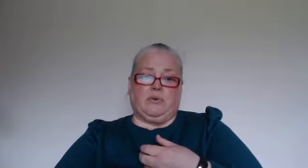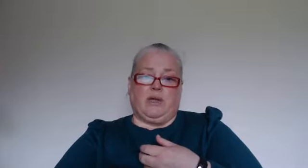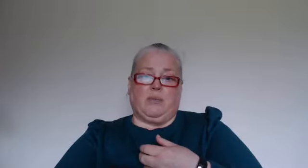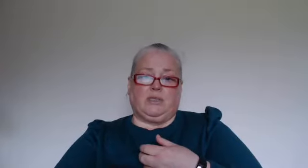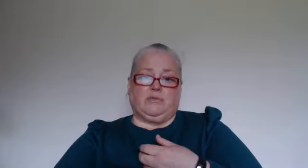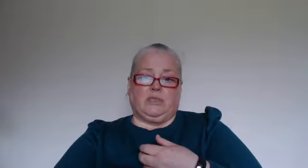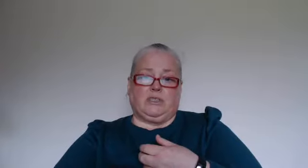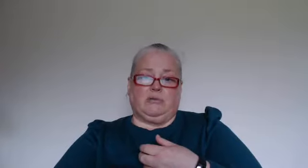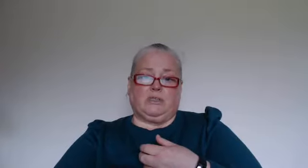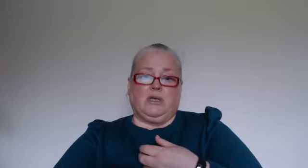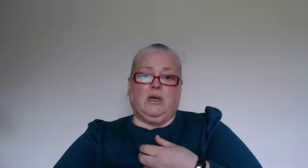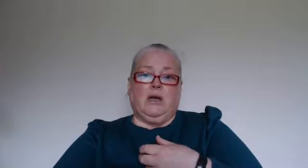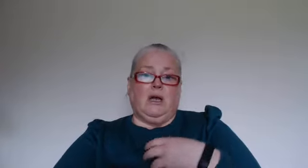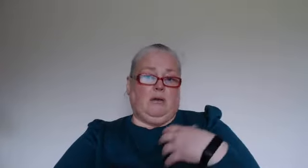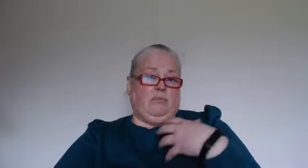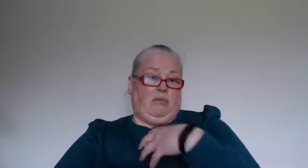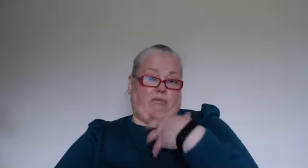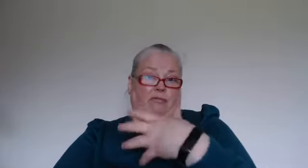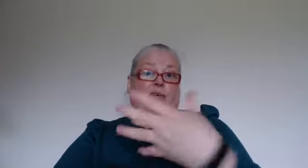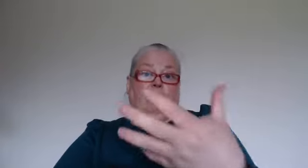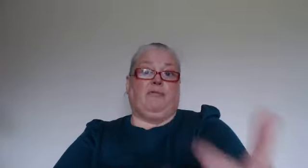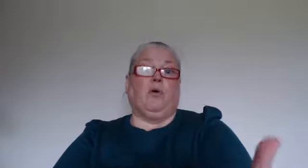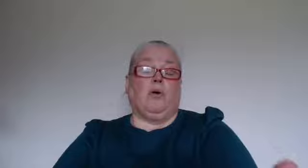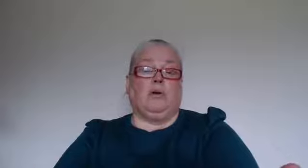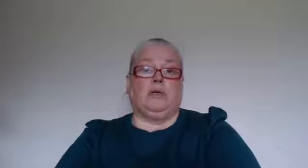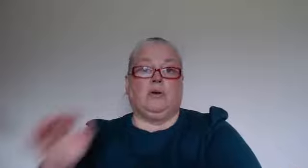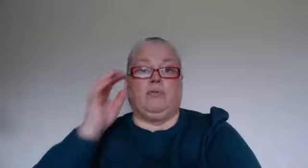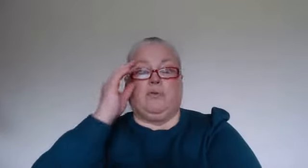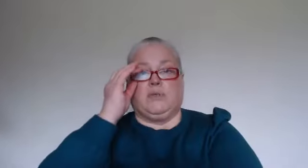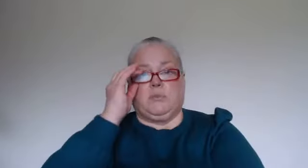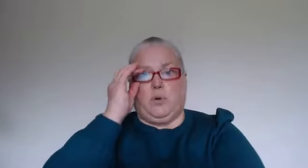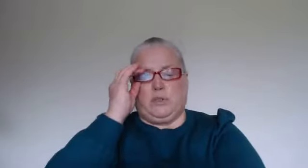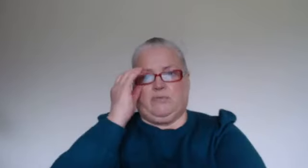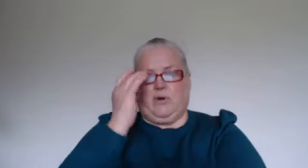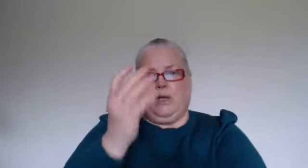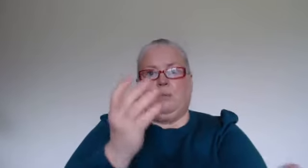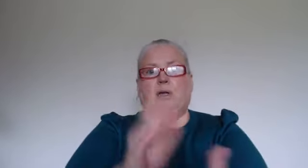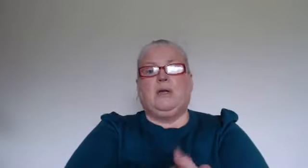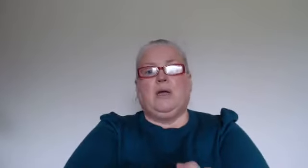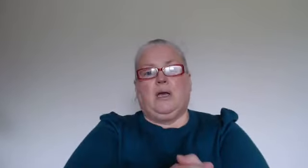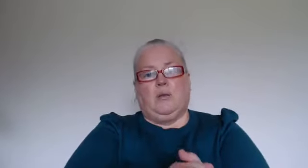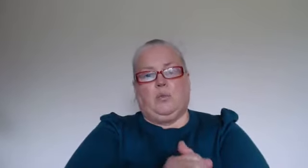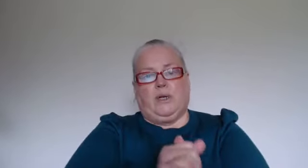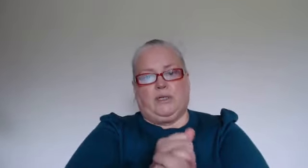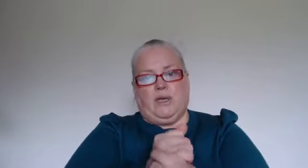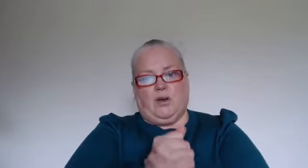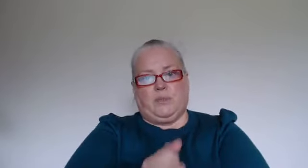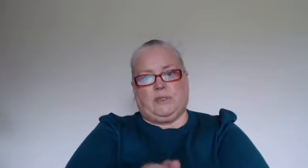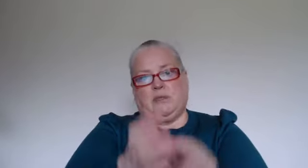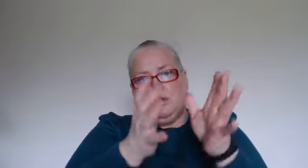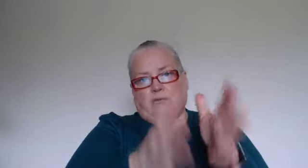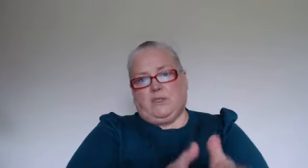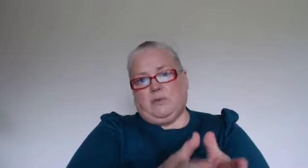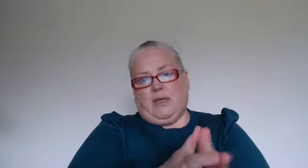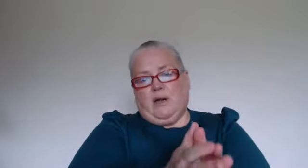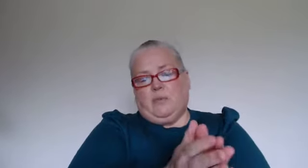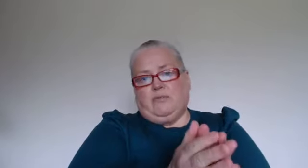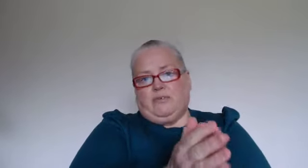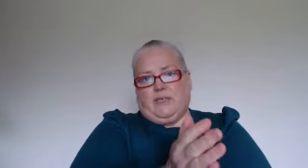recommend you reach out um for you know for support and for help um with a therapist. Individual therapy if you feel